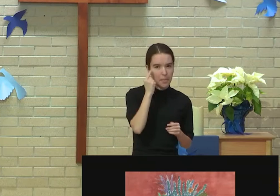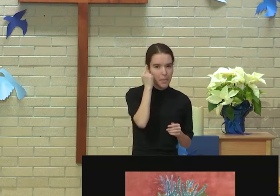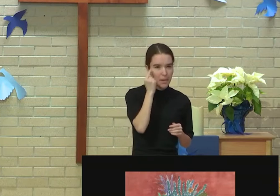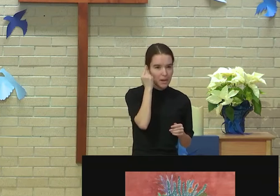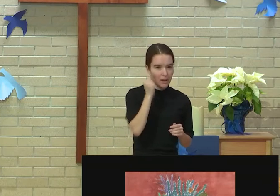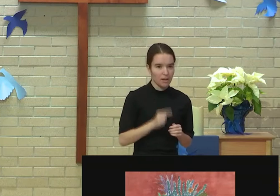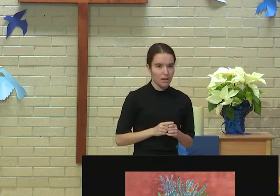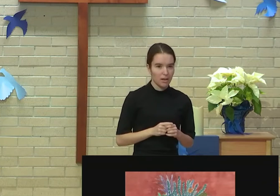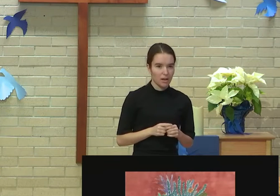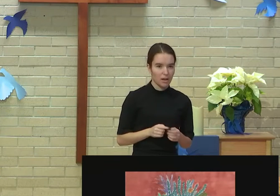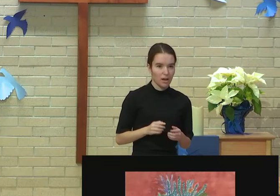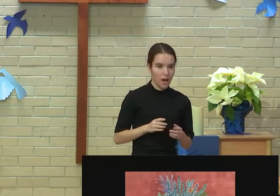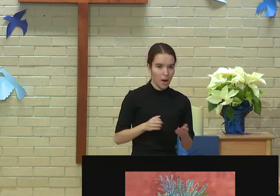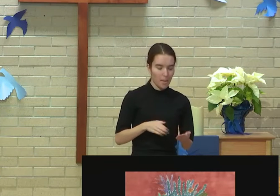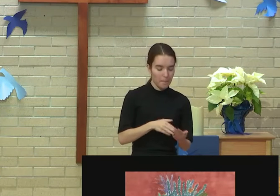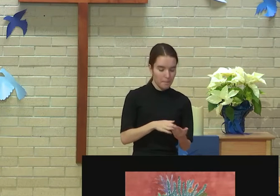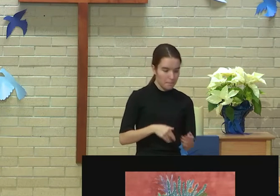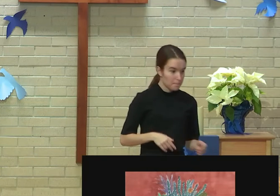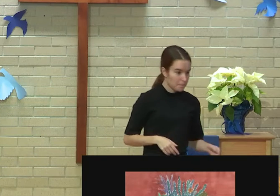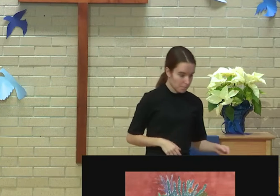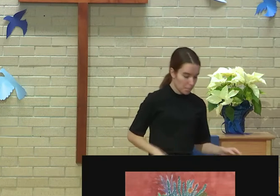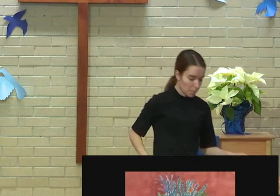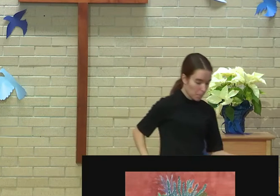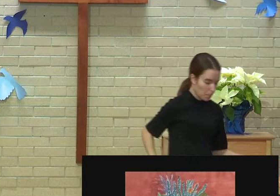the creating of this kind of work.